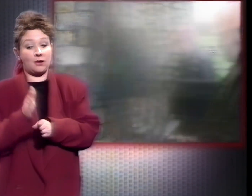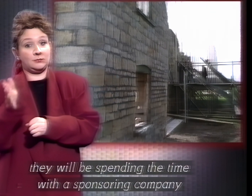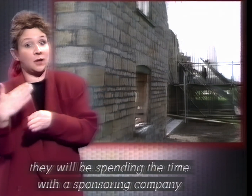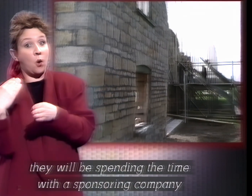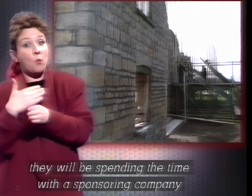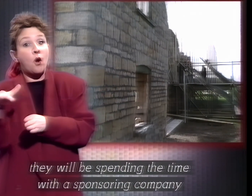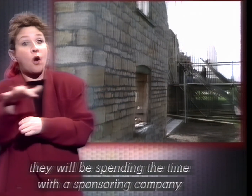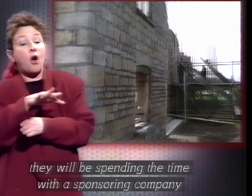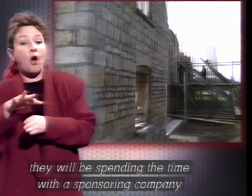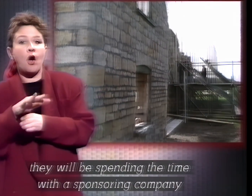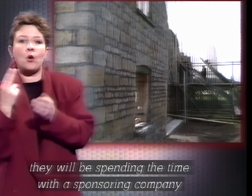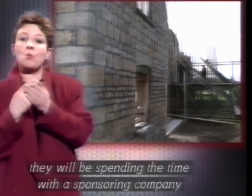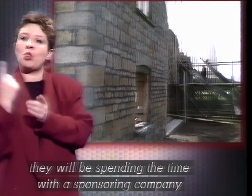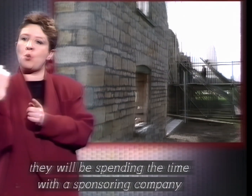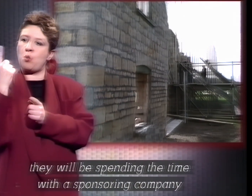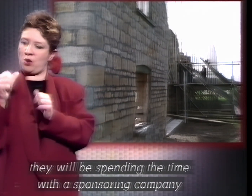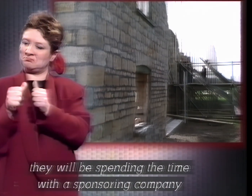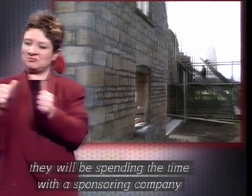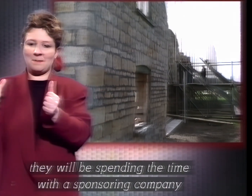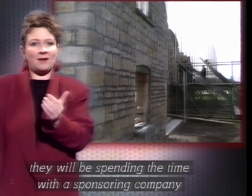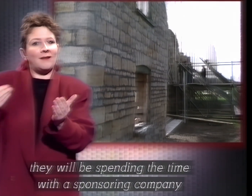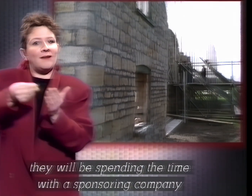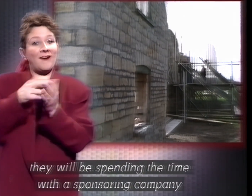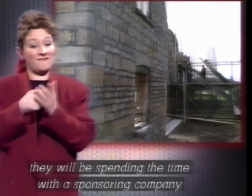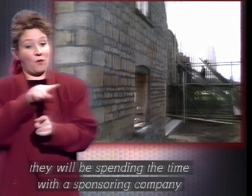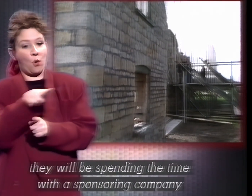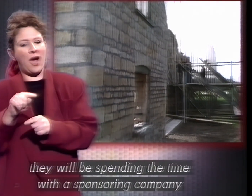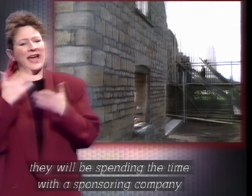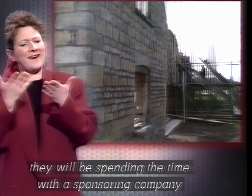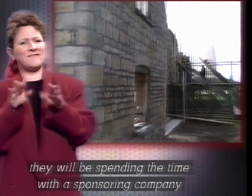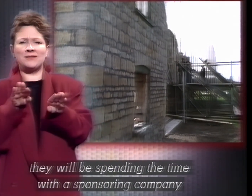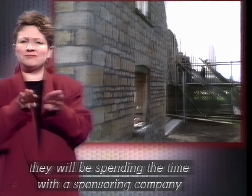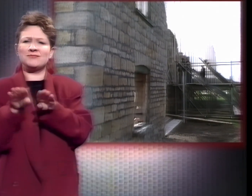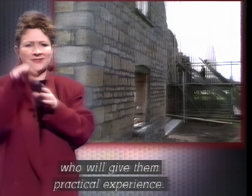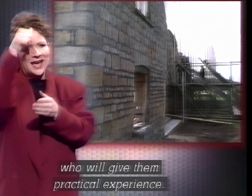spending the time with a sponsoring company who will give them practical experience.